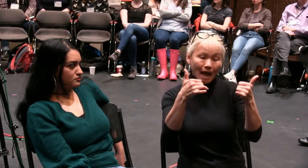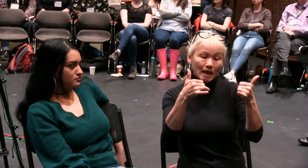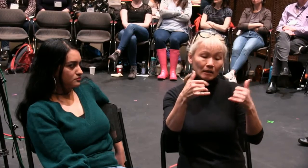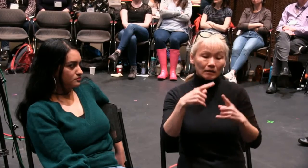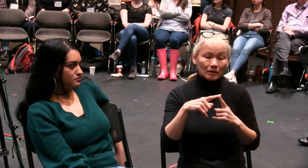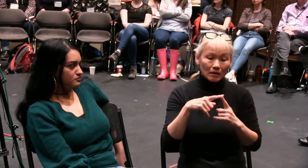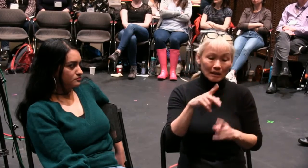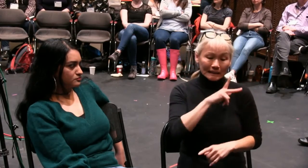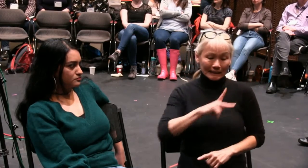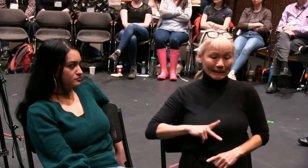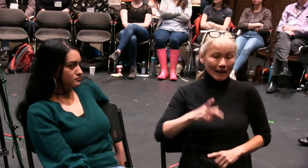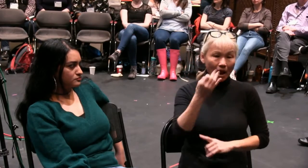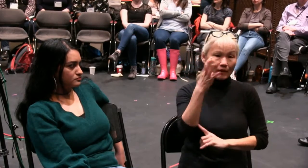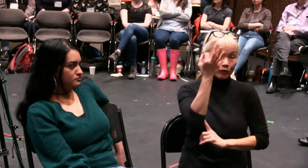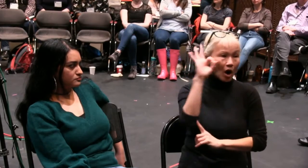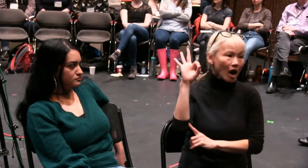a novel idea or exotic.